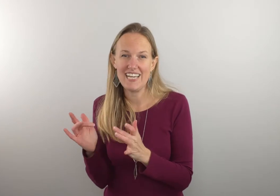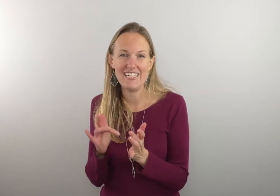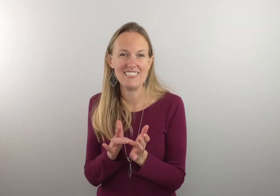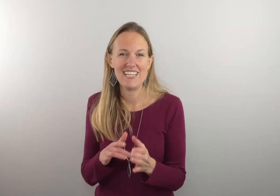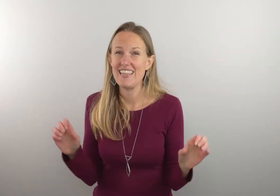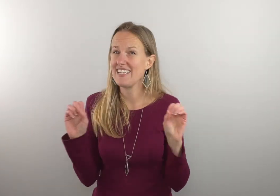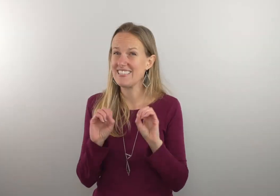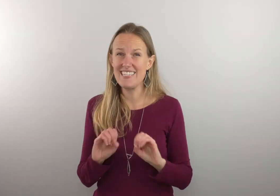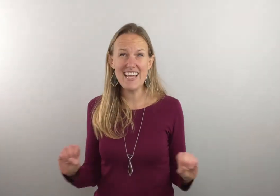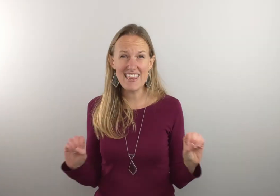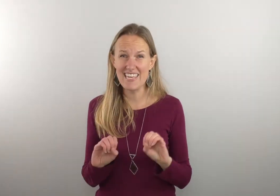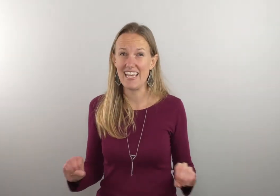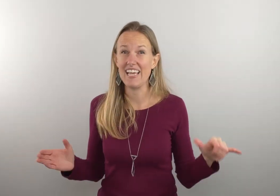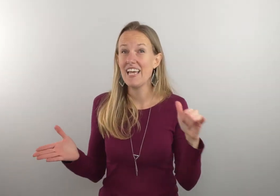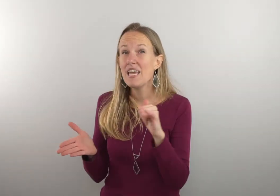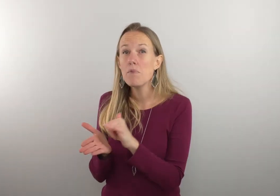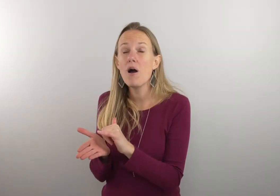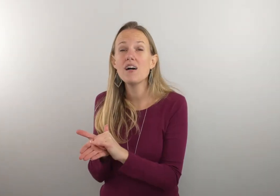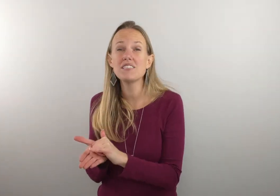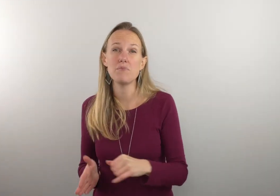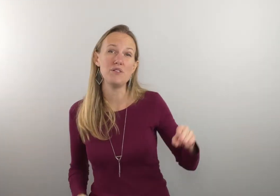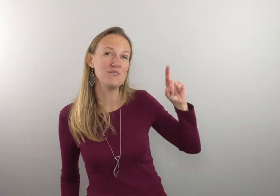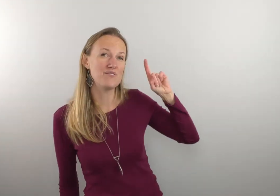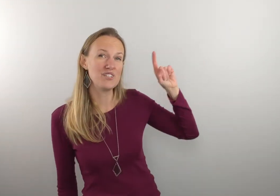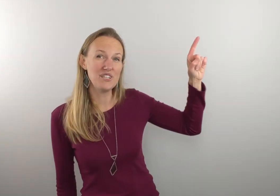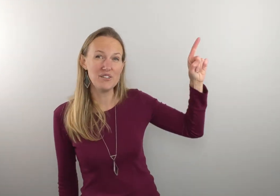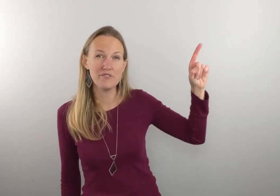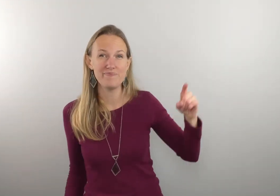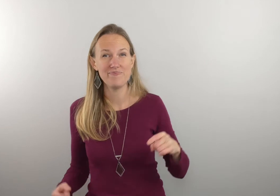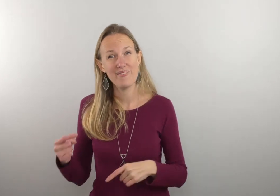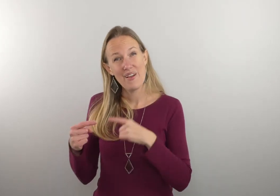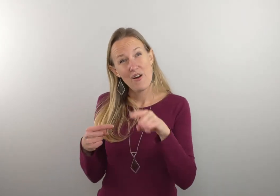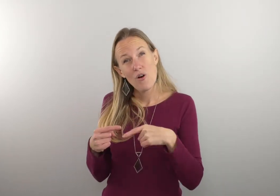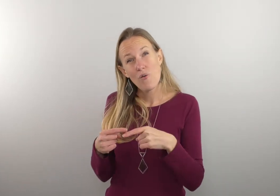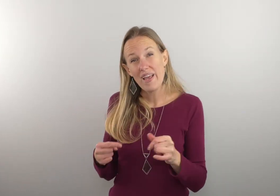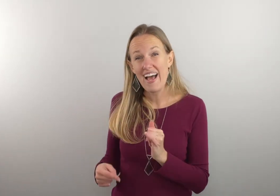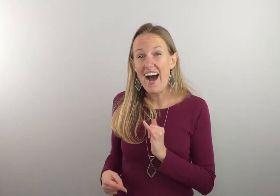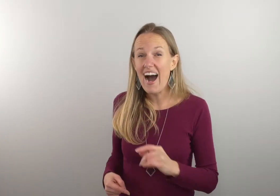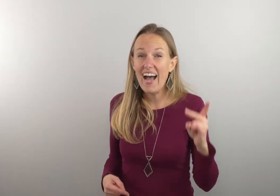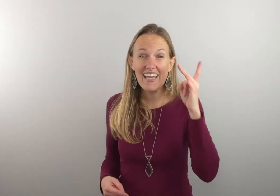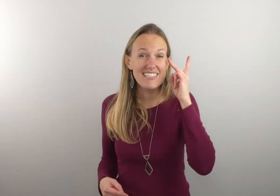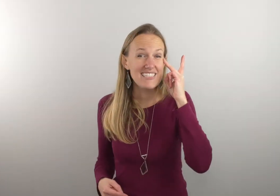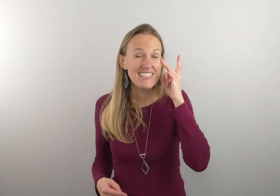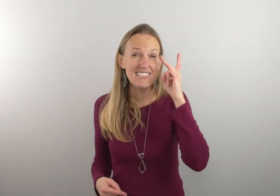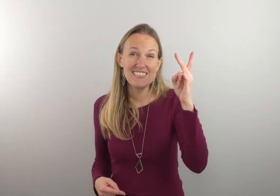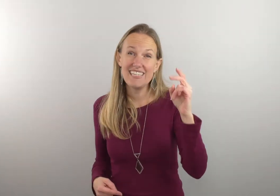there's nothing impossible for you when I see